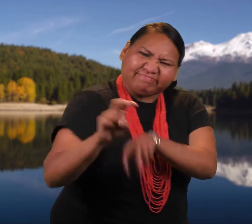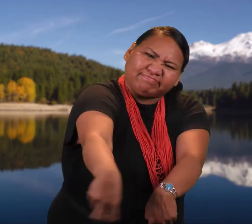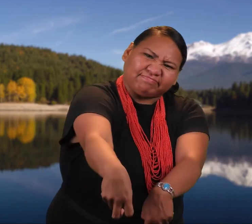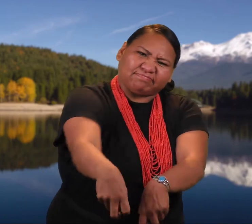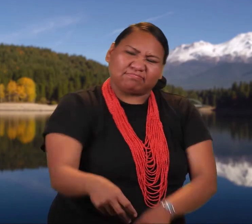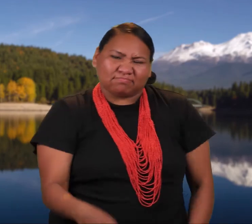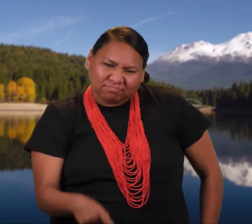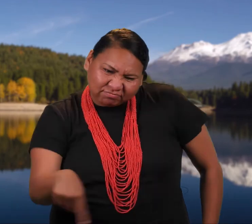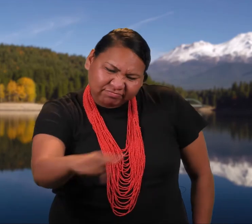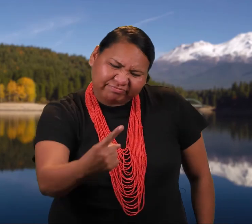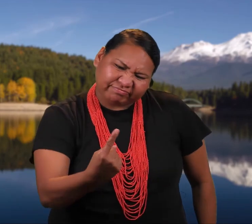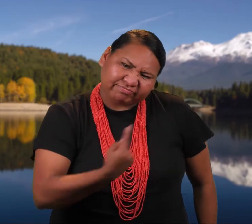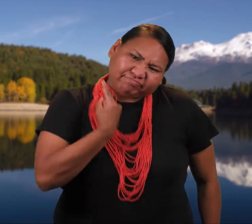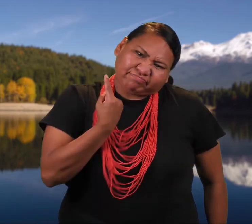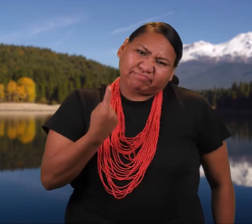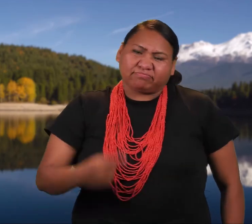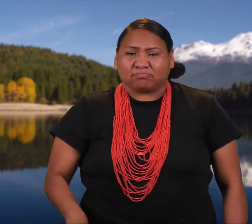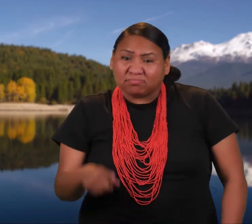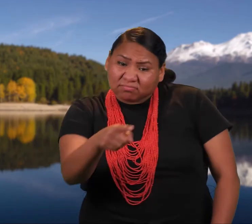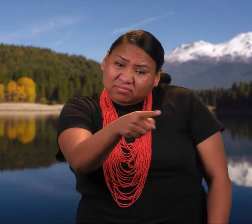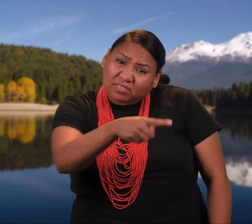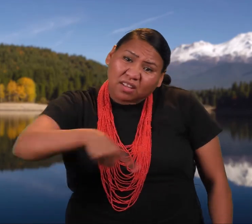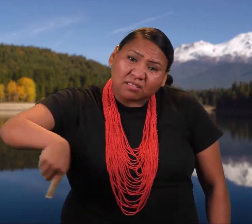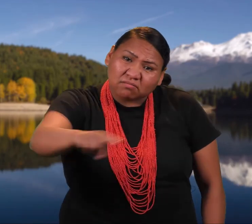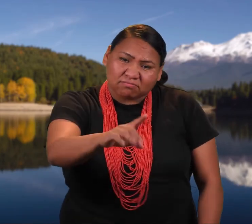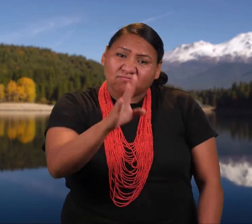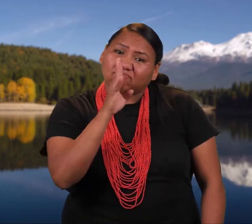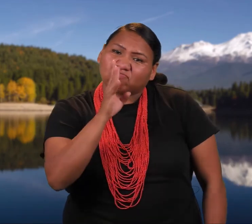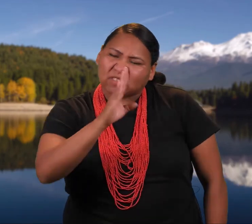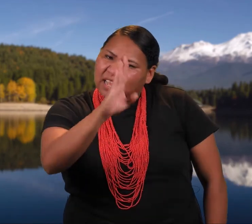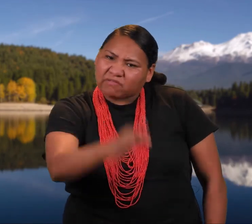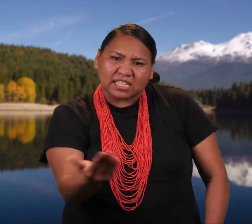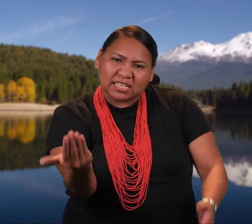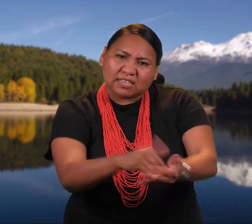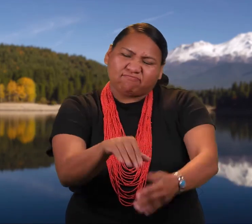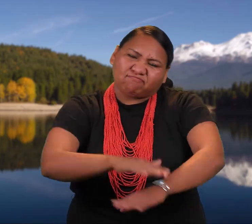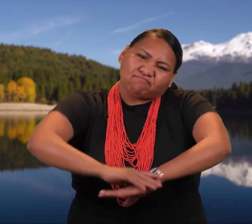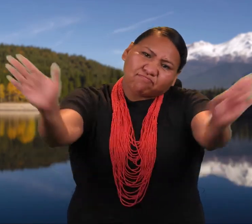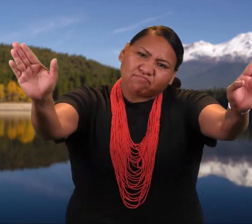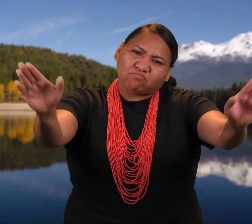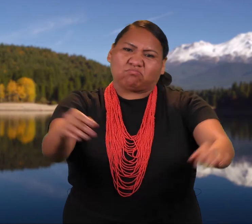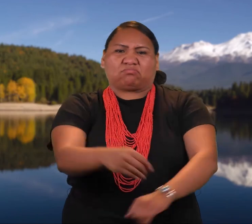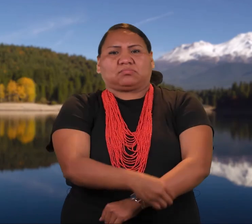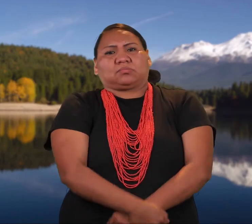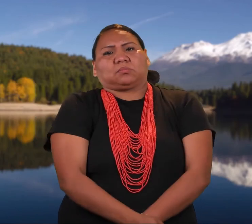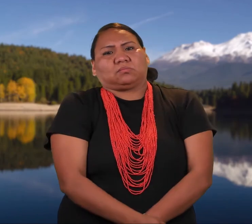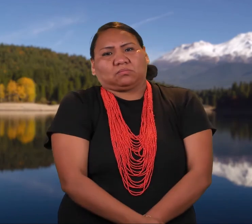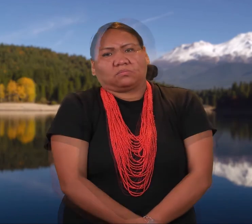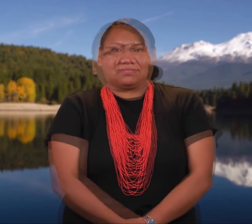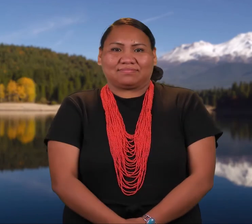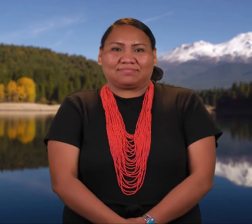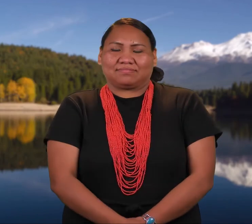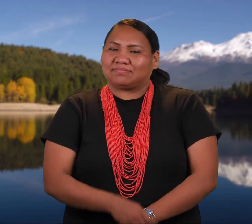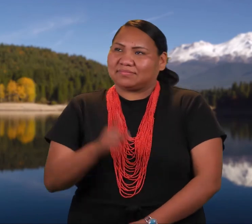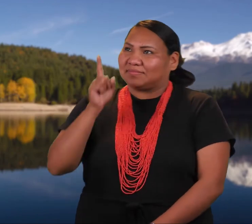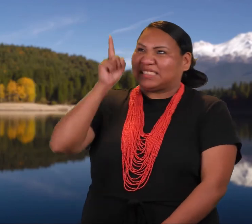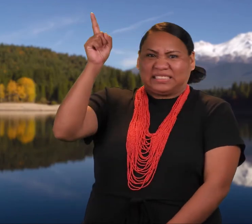Get down on your hands and knees. You have wronged me and from this moment all of you will walk on four feet